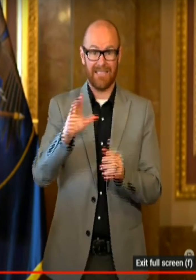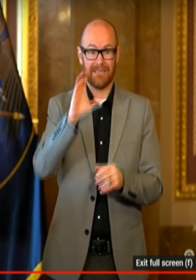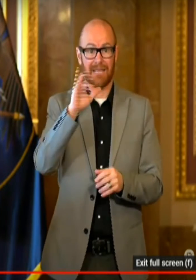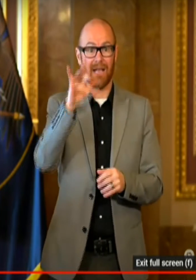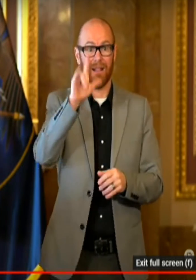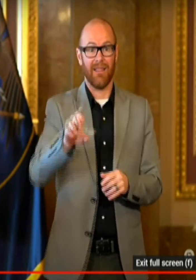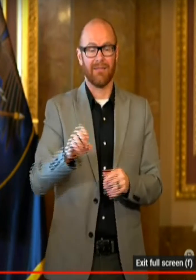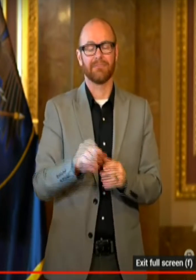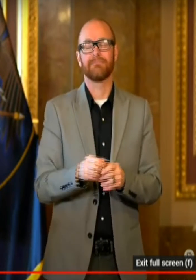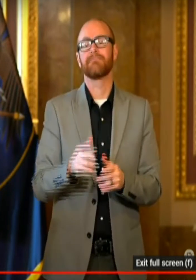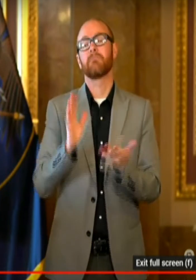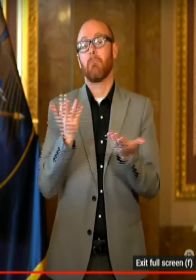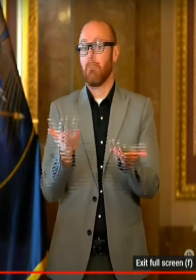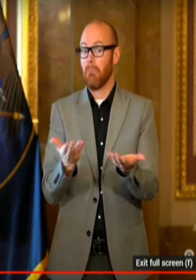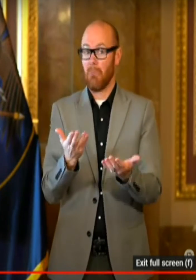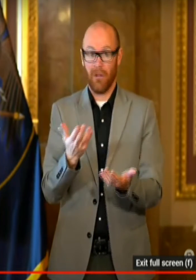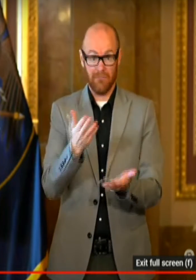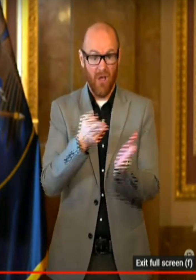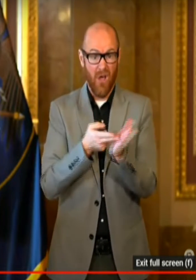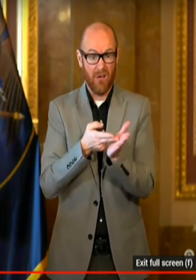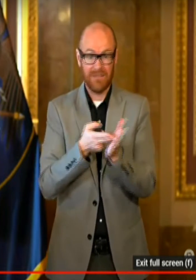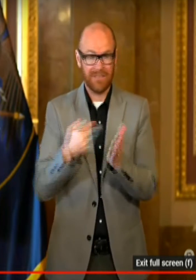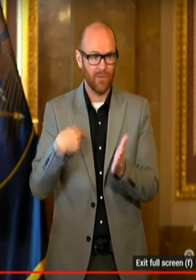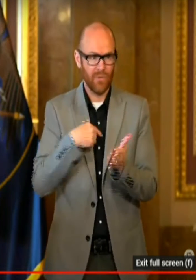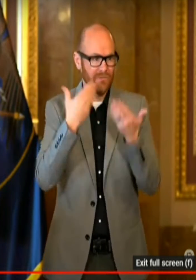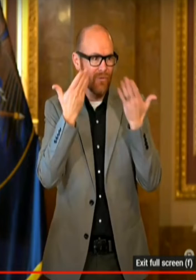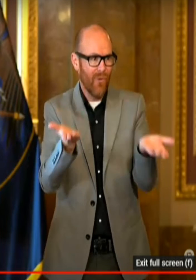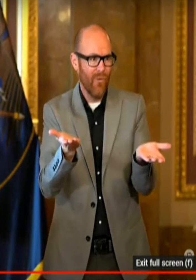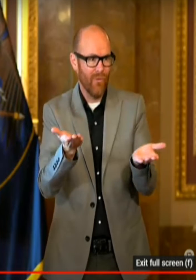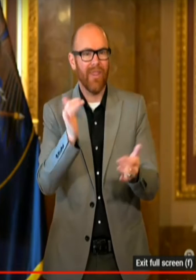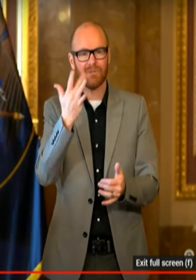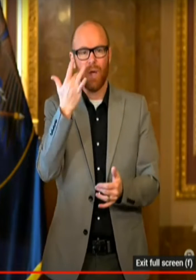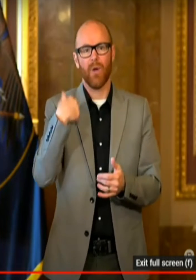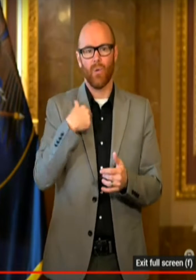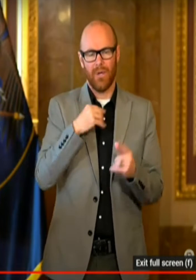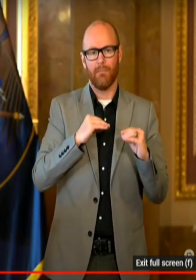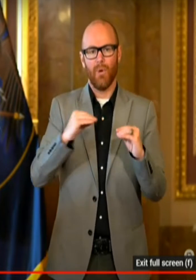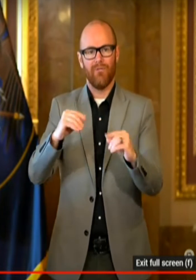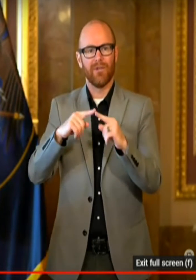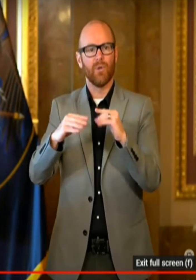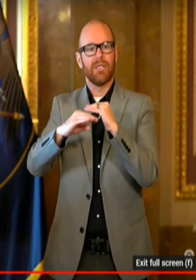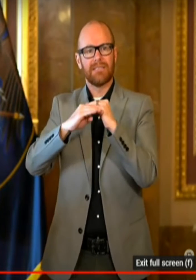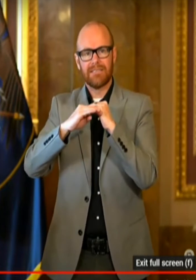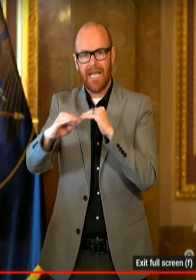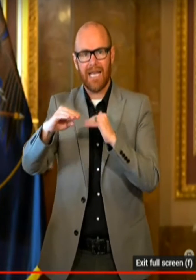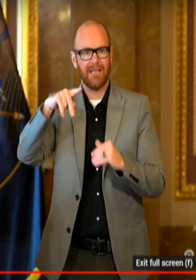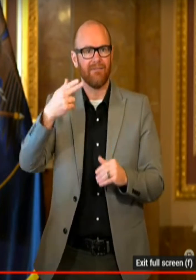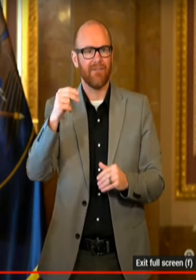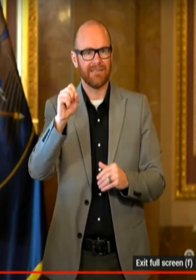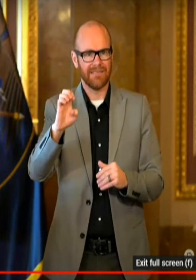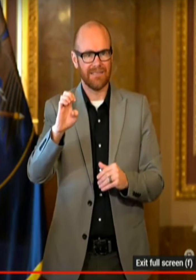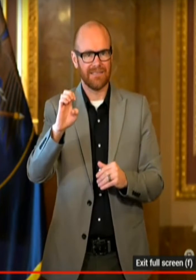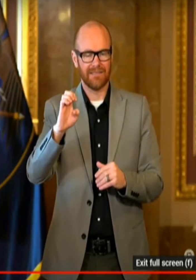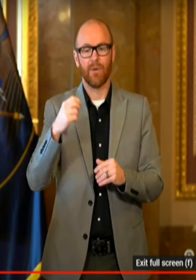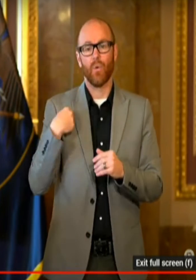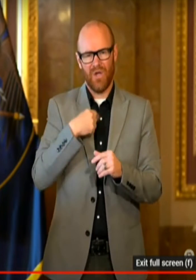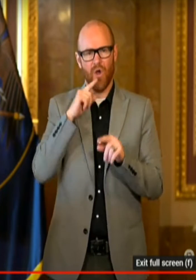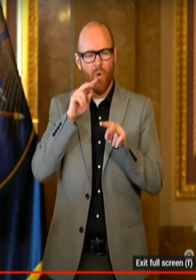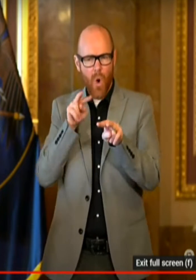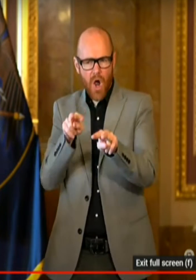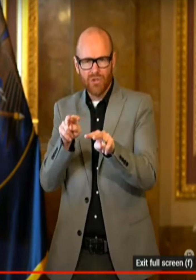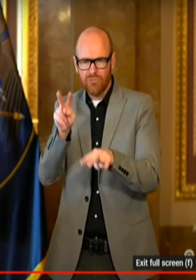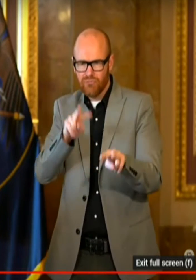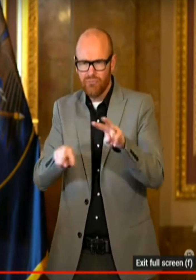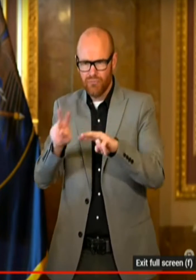know. And that's the key to all of this. That's why you move into this phase that we're talking about, so that you're constantly surveilling. We do